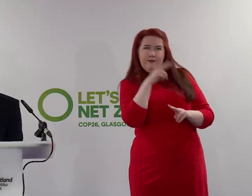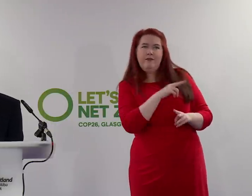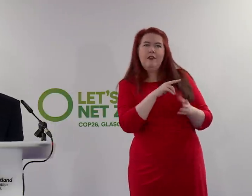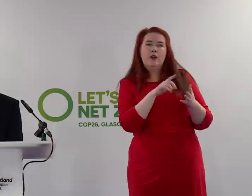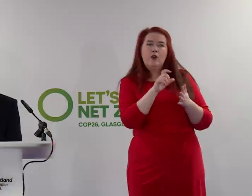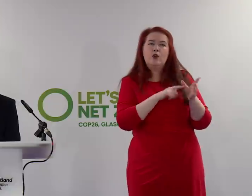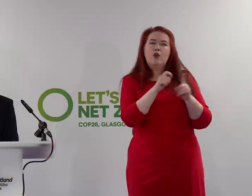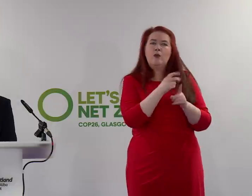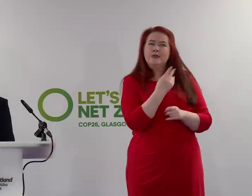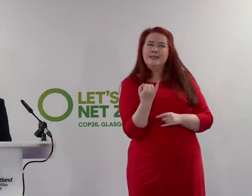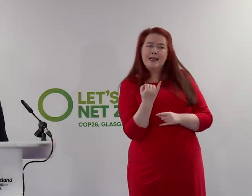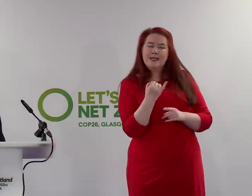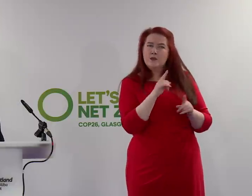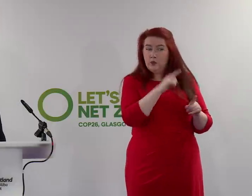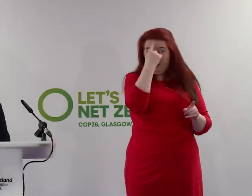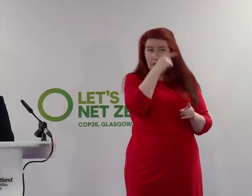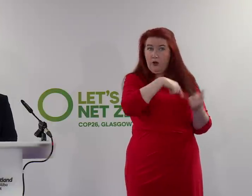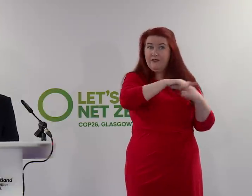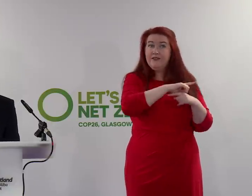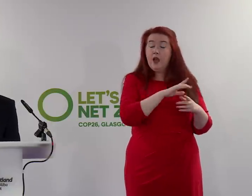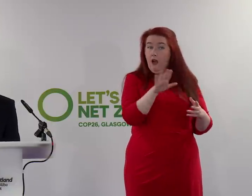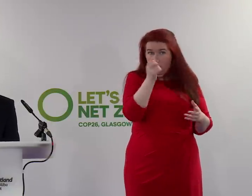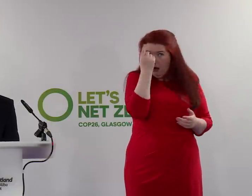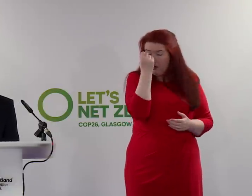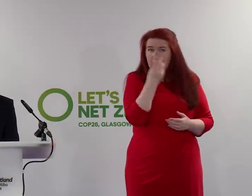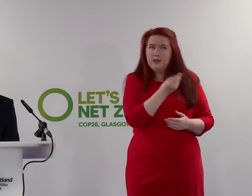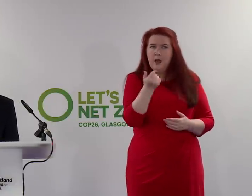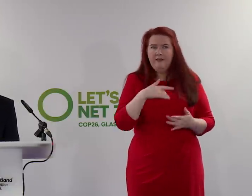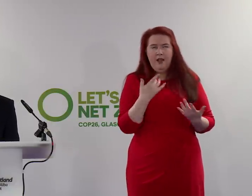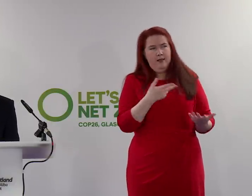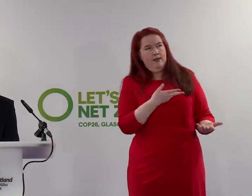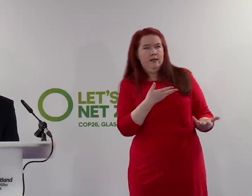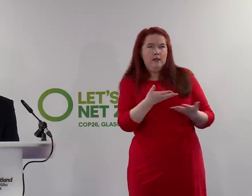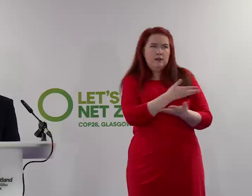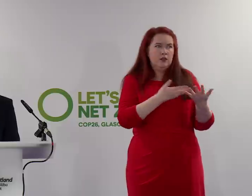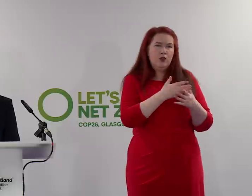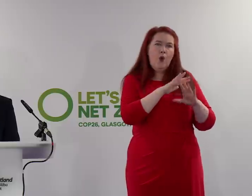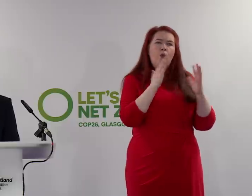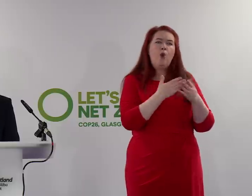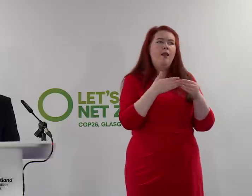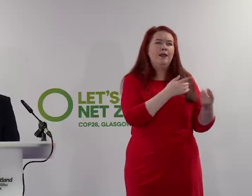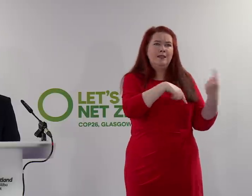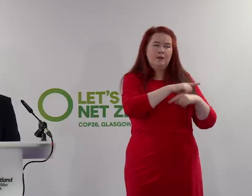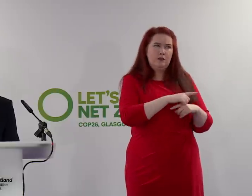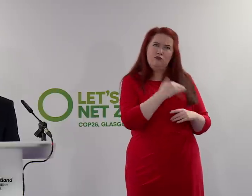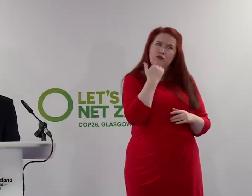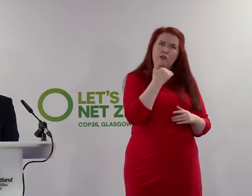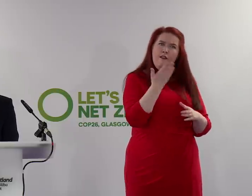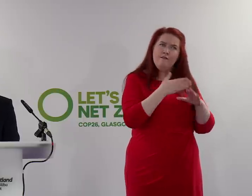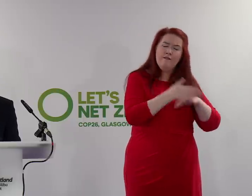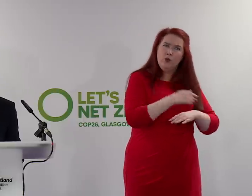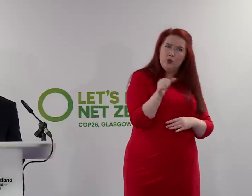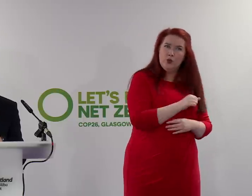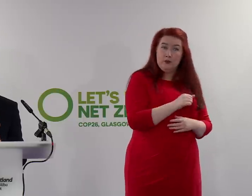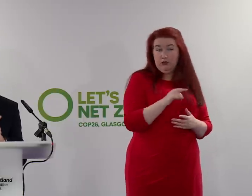place in the conference centre, and I can understand why many think that world leaders are not yet doing enough, because world